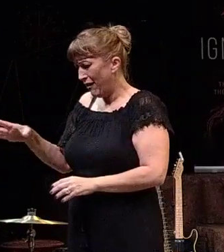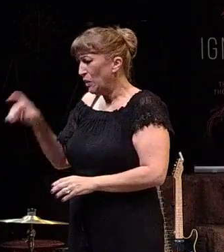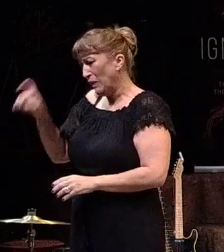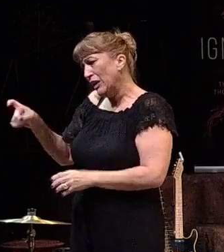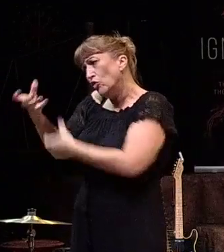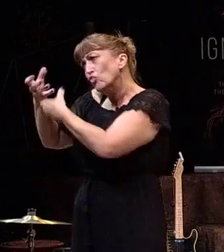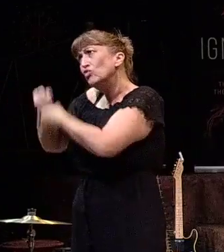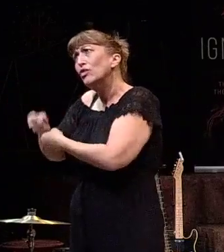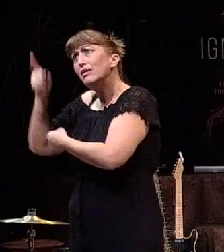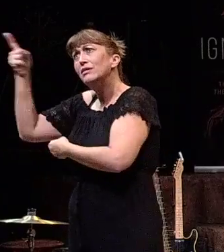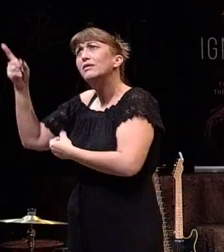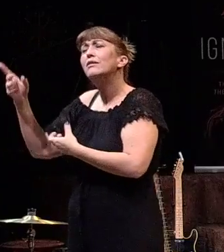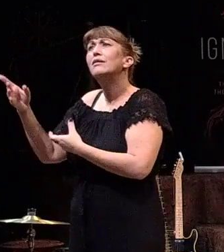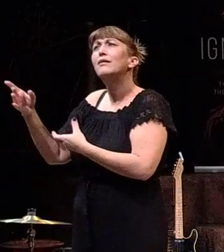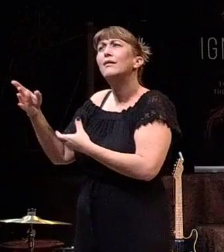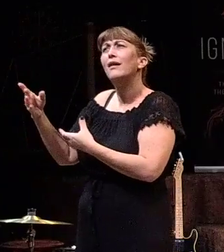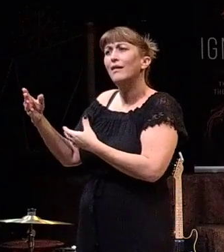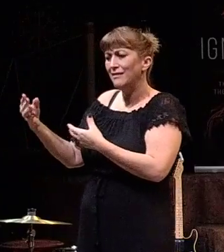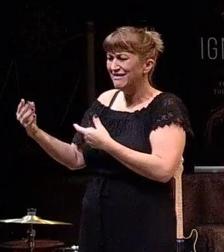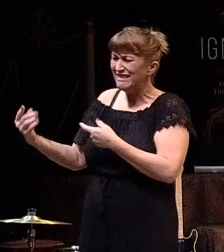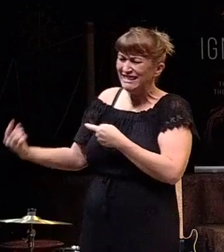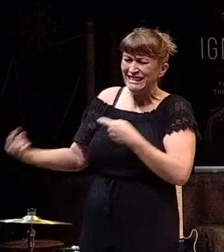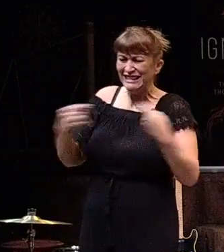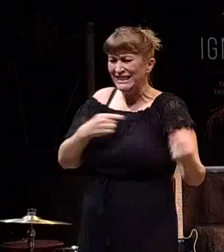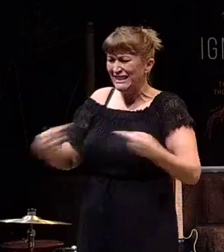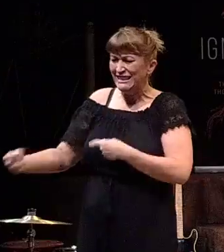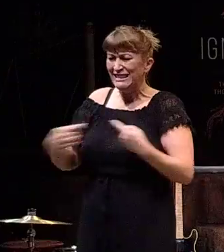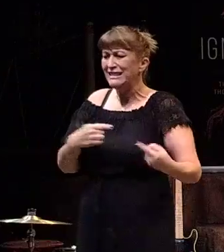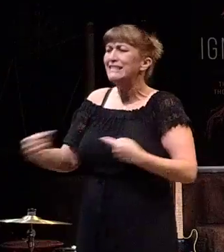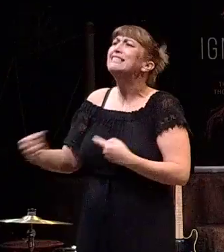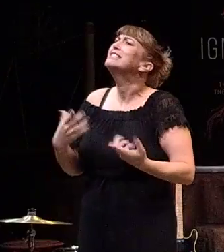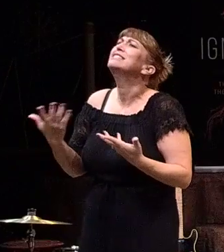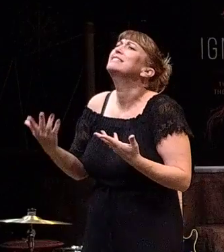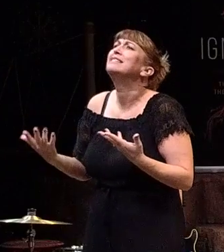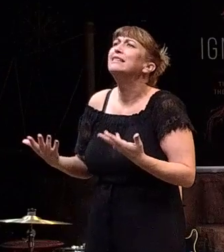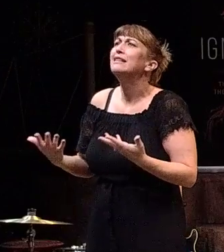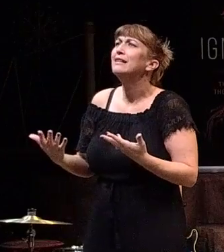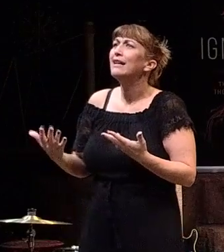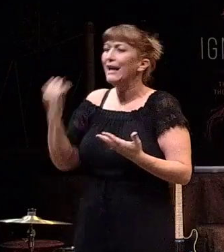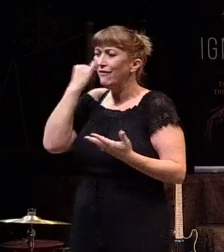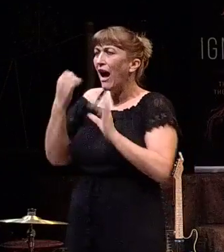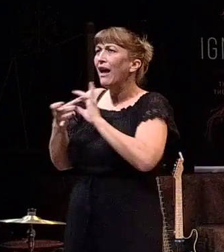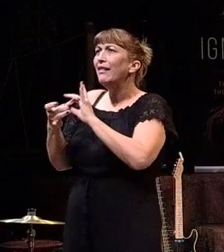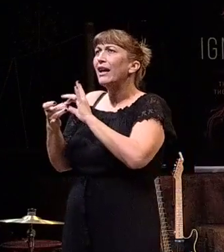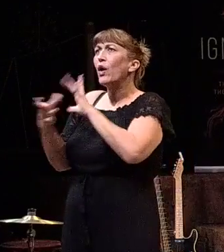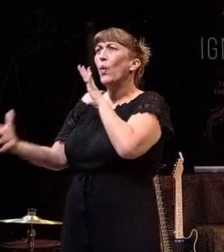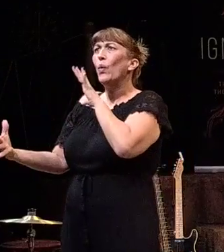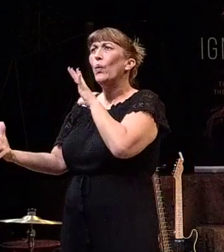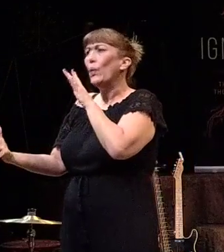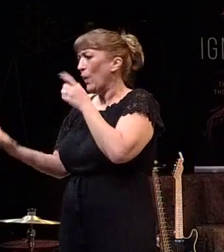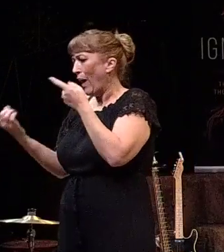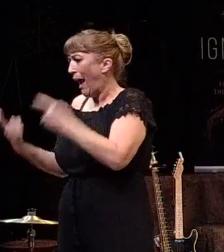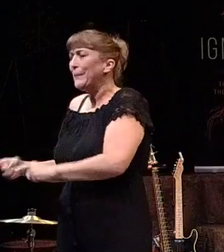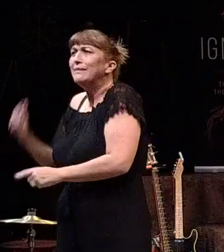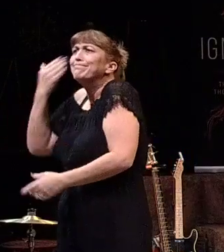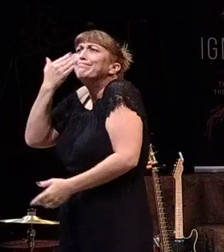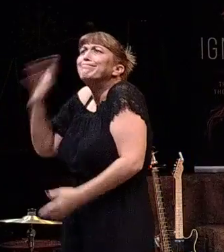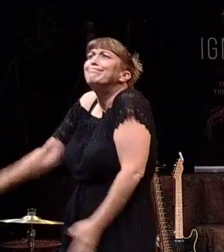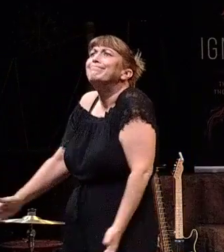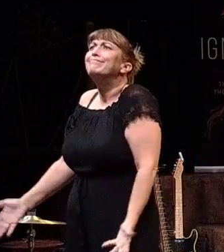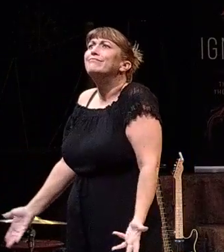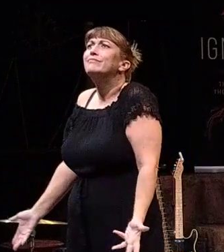need to trust in me. And they fight. Like, and inside of me, I'm like, well, if I let go, what's going to happen? I don't know.